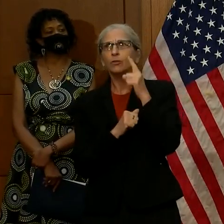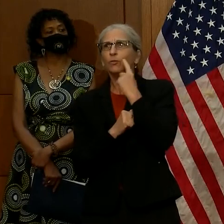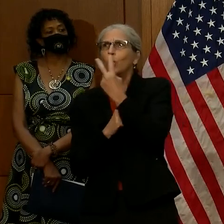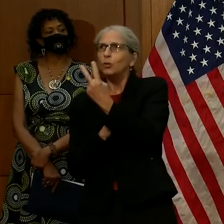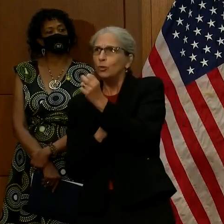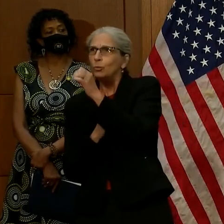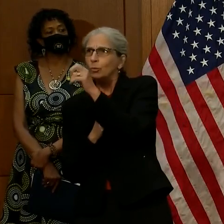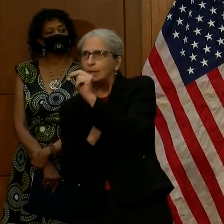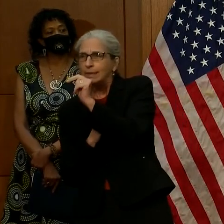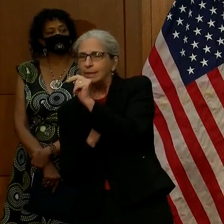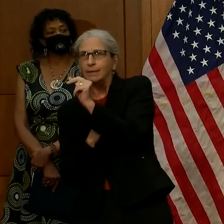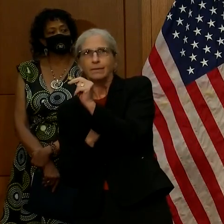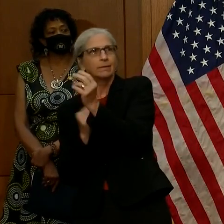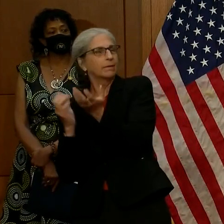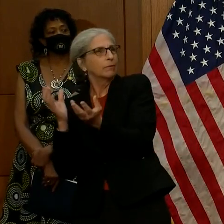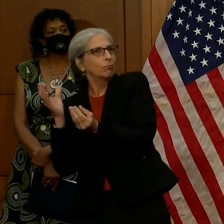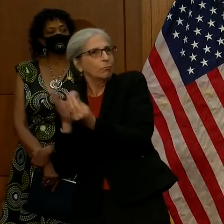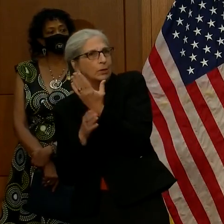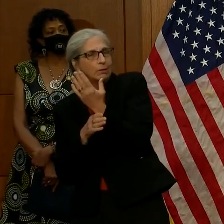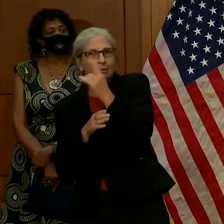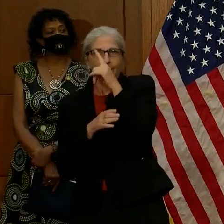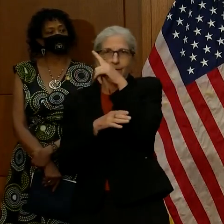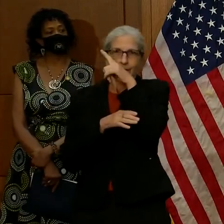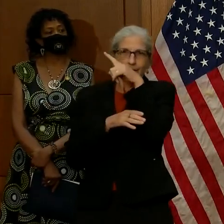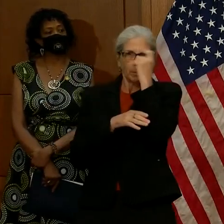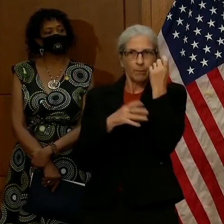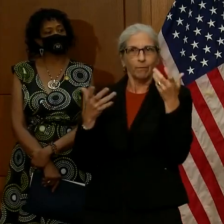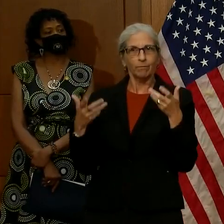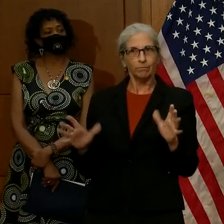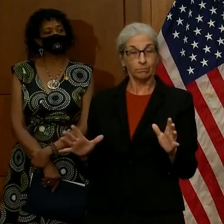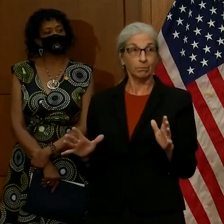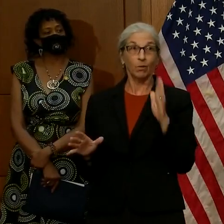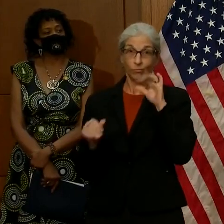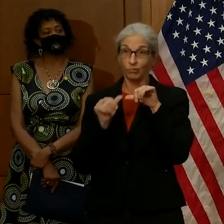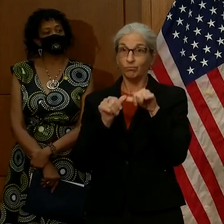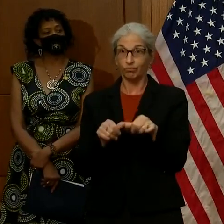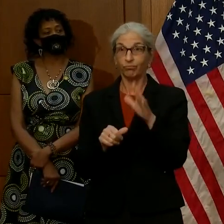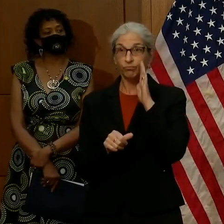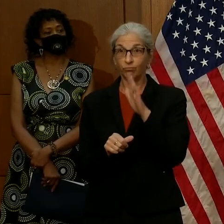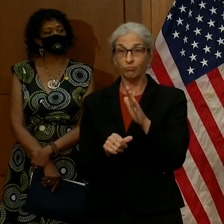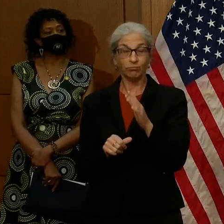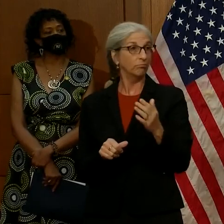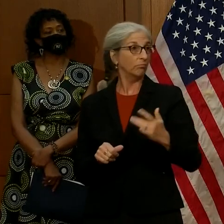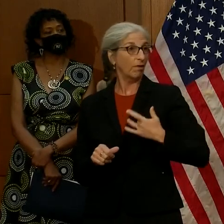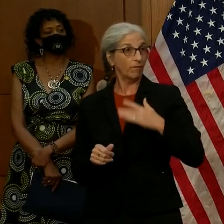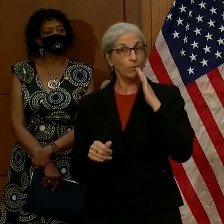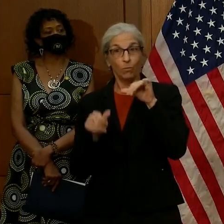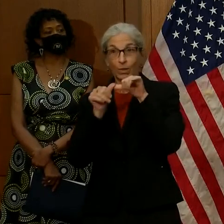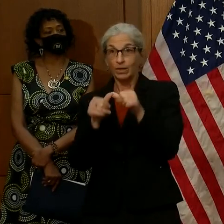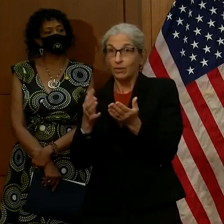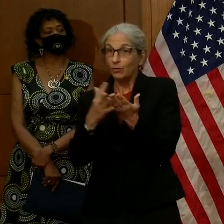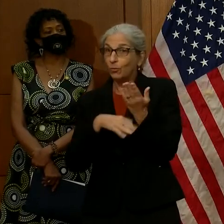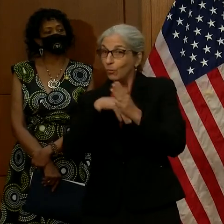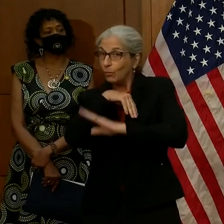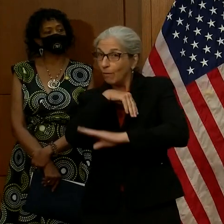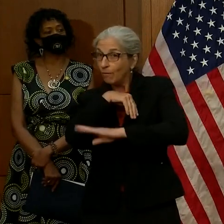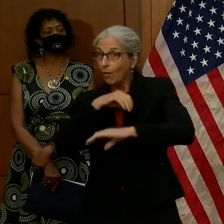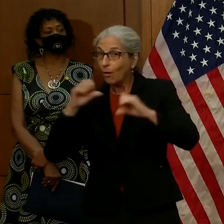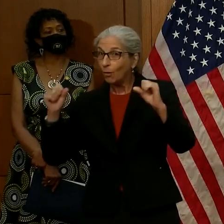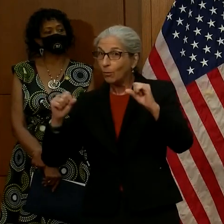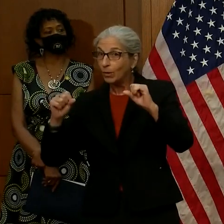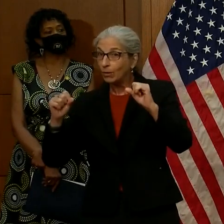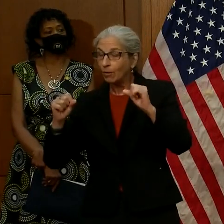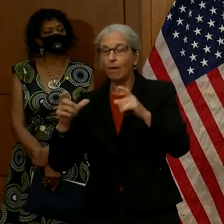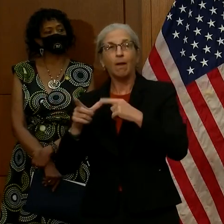and it's still with us. I expect this virus will remain with us through the fall and winter before a